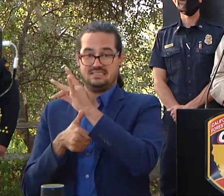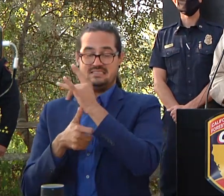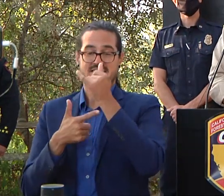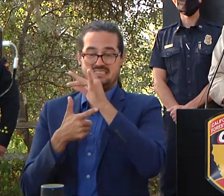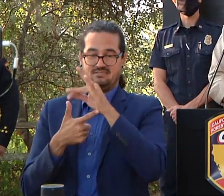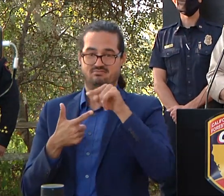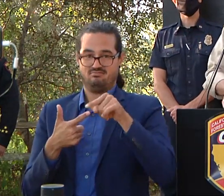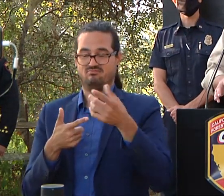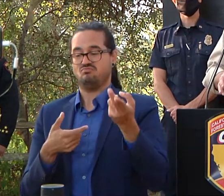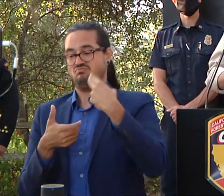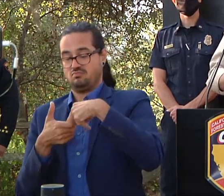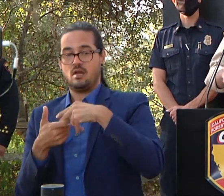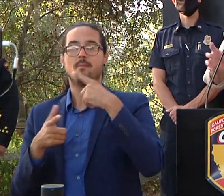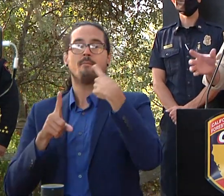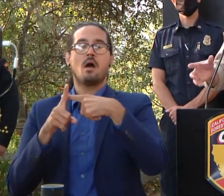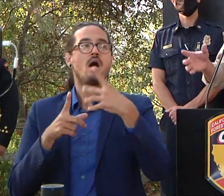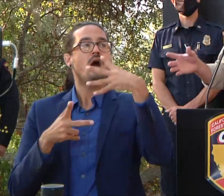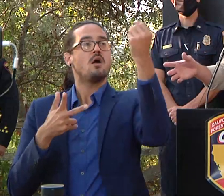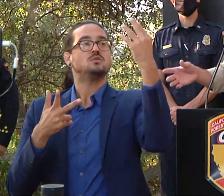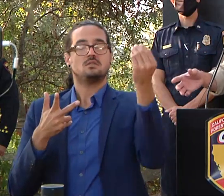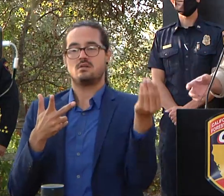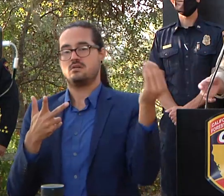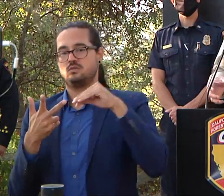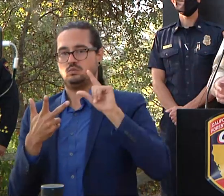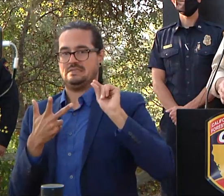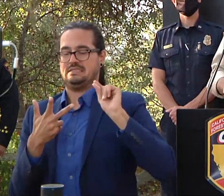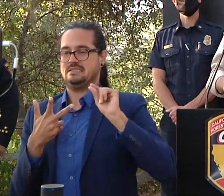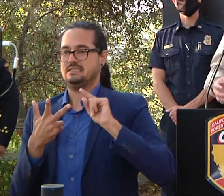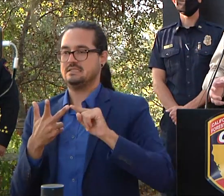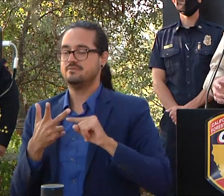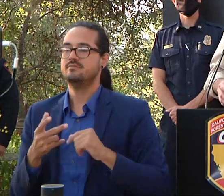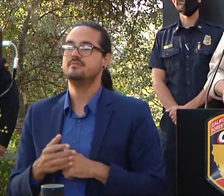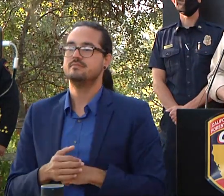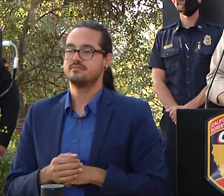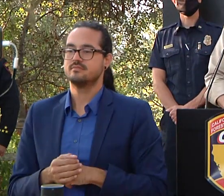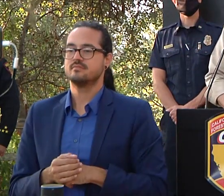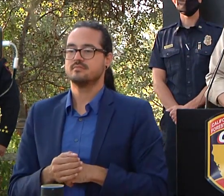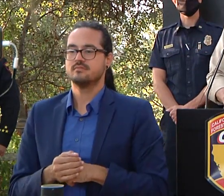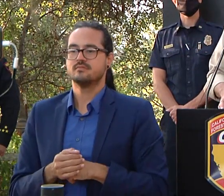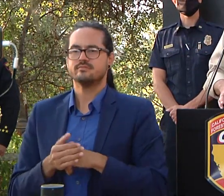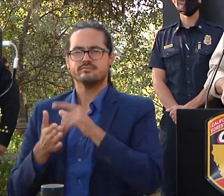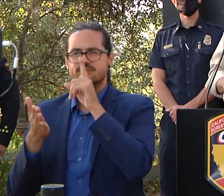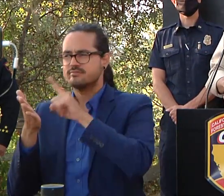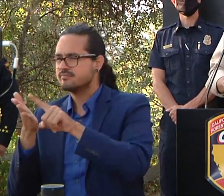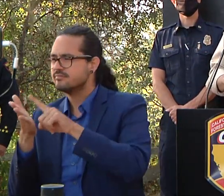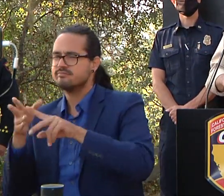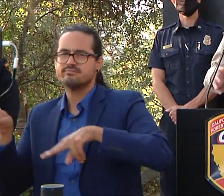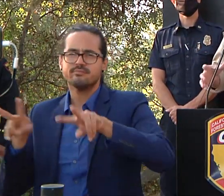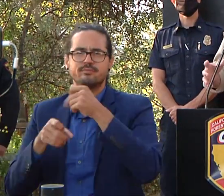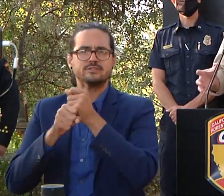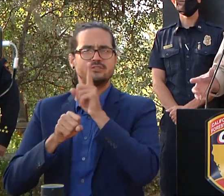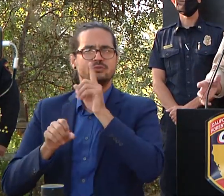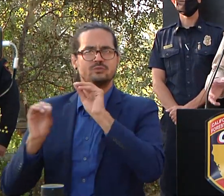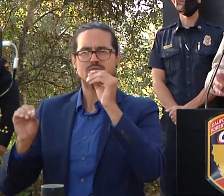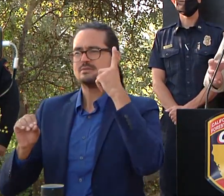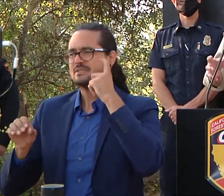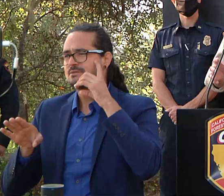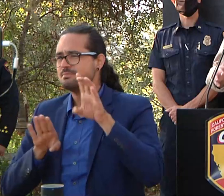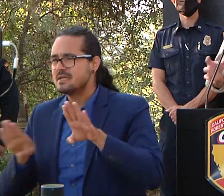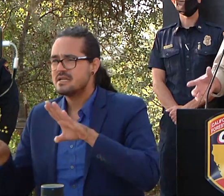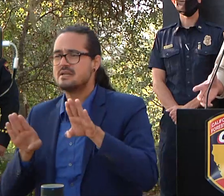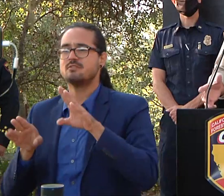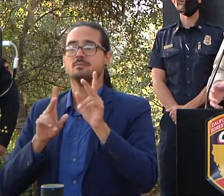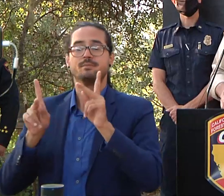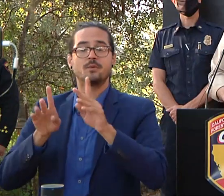checks and as i mentioned you know as we start repopulating these areas you know that i mentioned this last night you know we're gonna we're gonna be here we